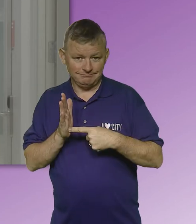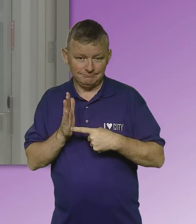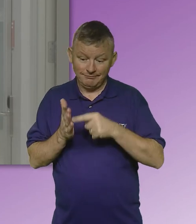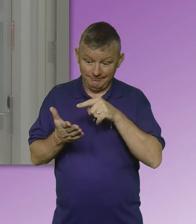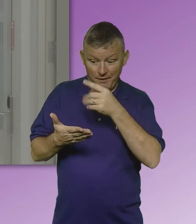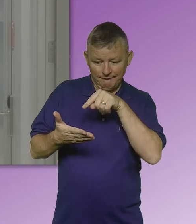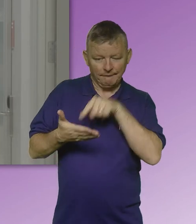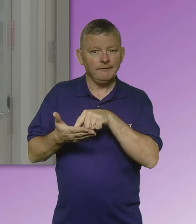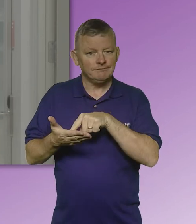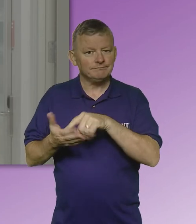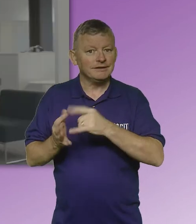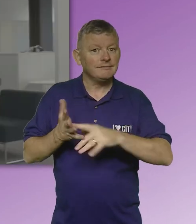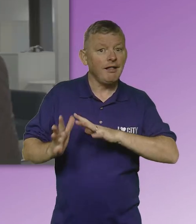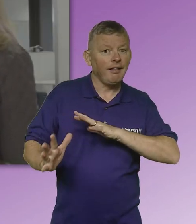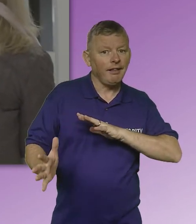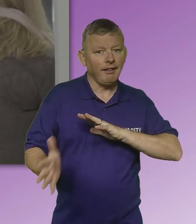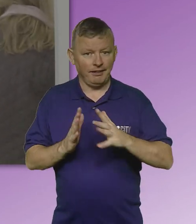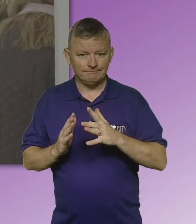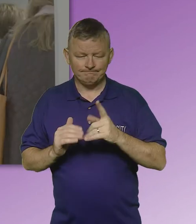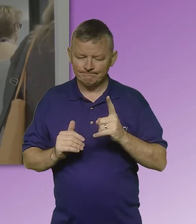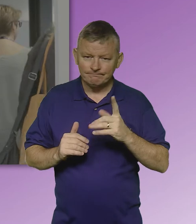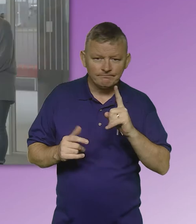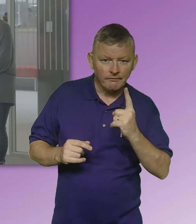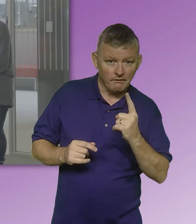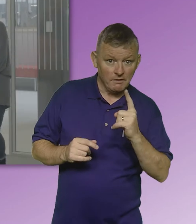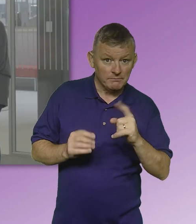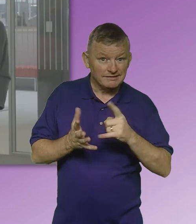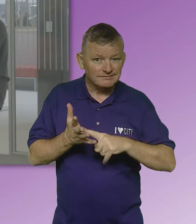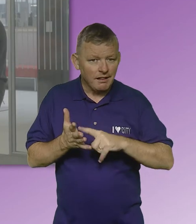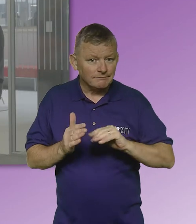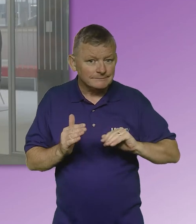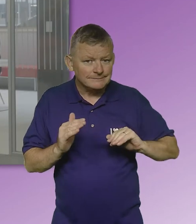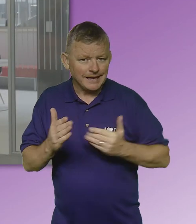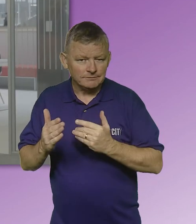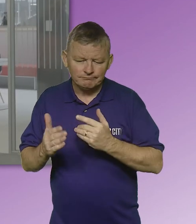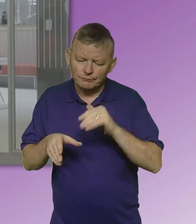including those who are BSL users. Current services to BSL users include